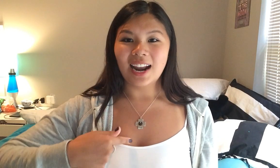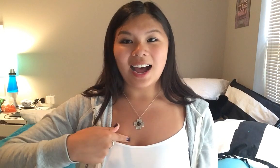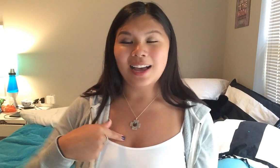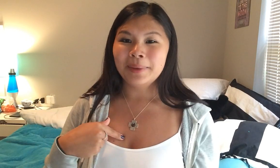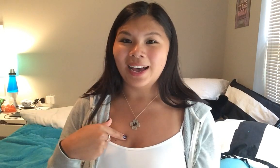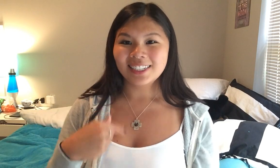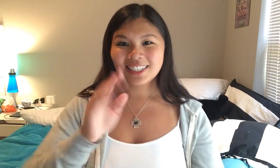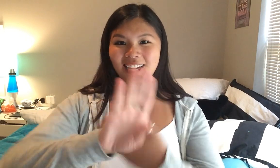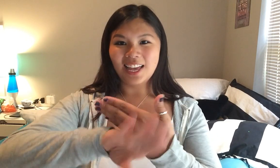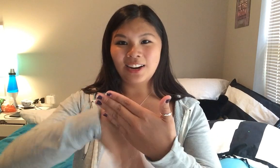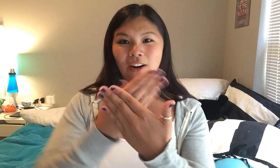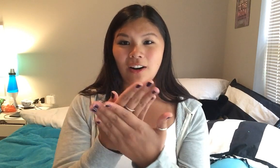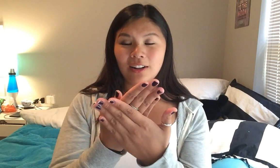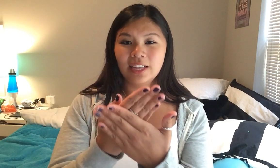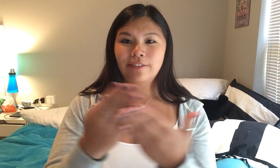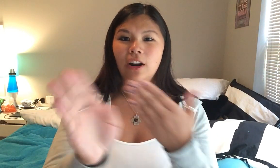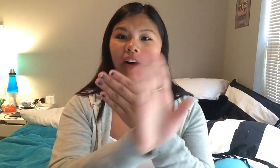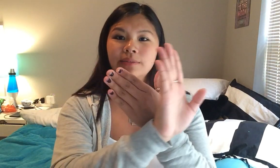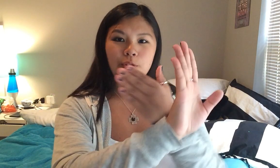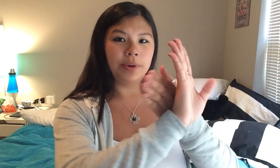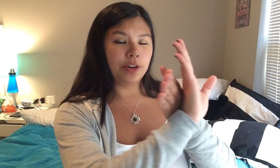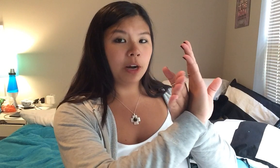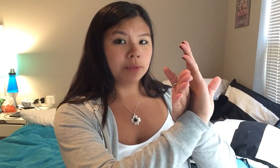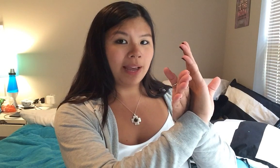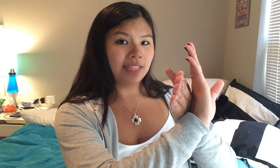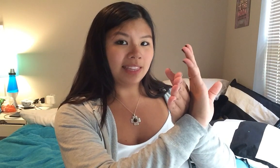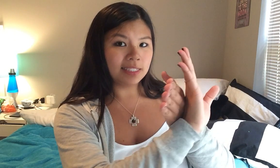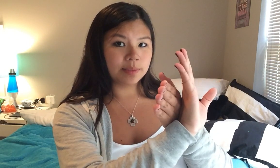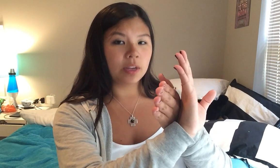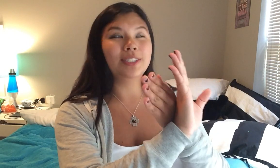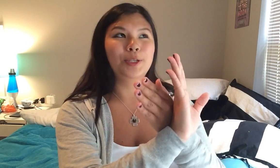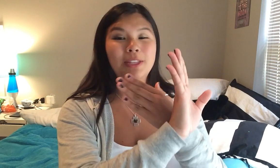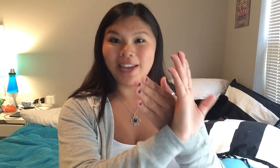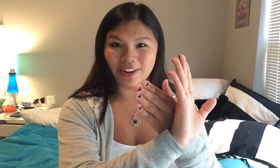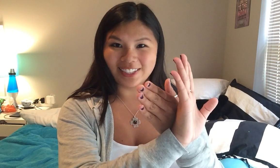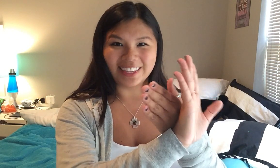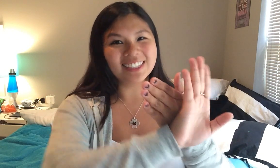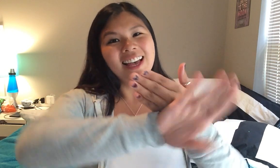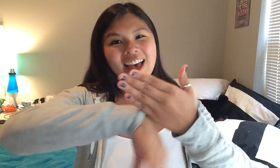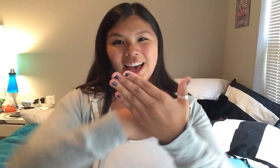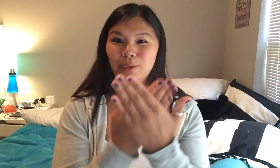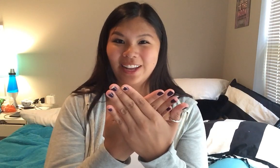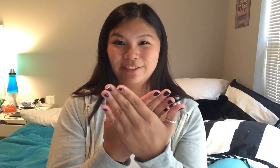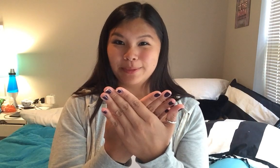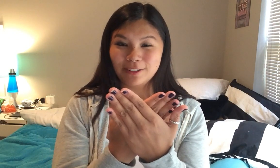I'm at an all and for all you put your palms back like this or excuse me the back of your hands like this and one hand flips over